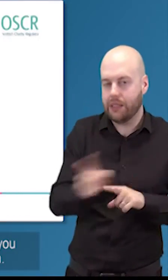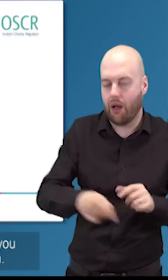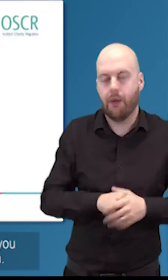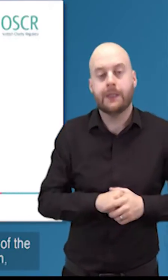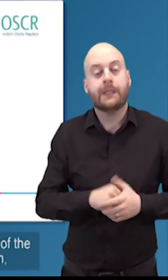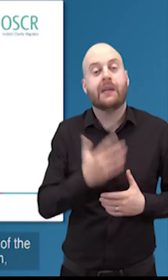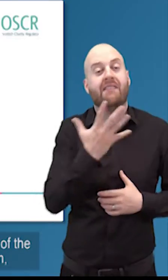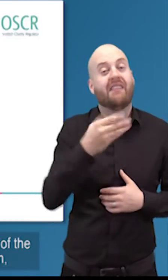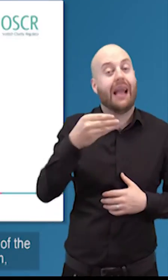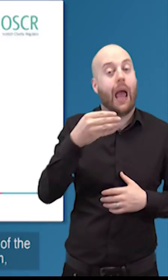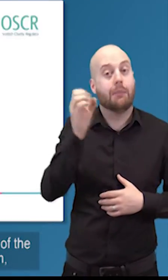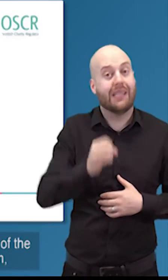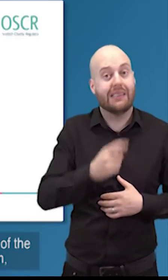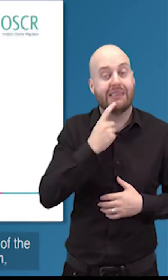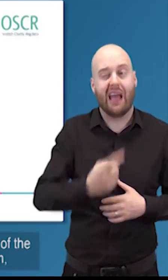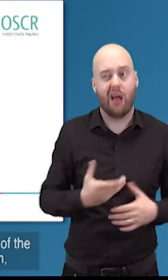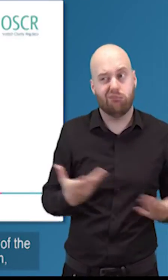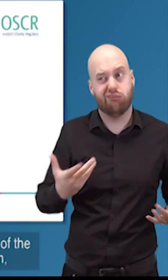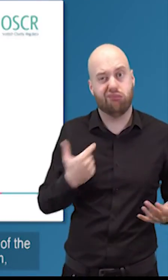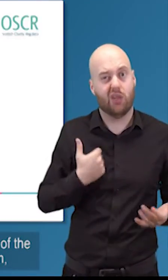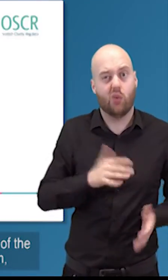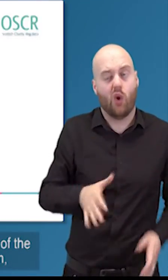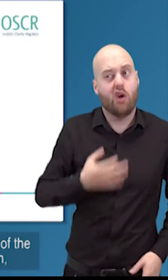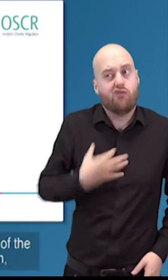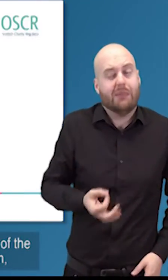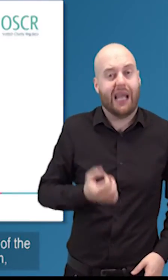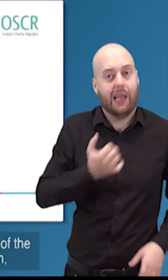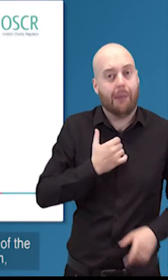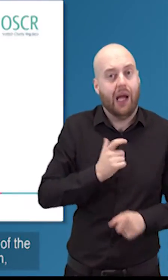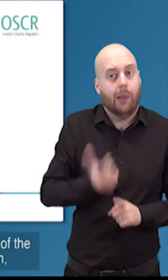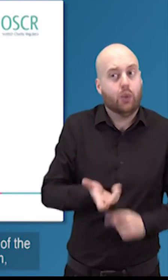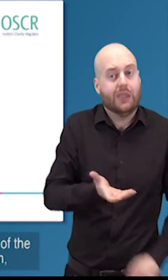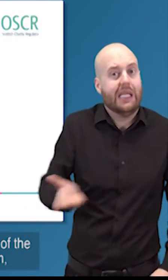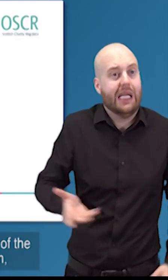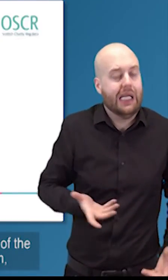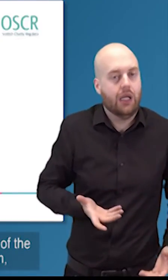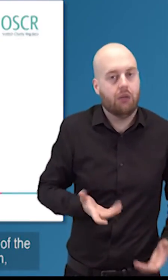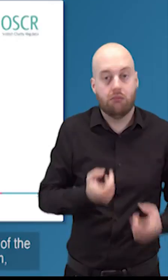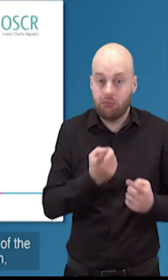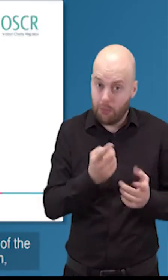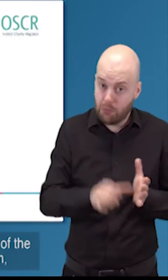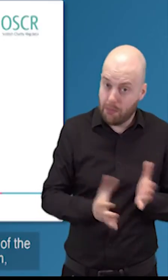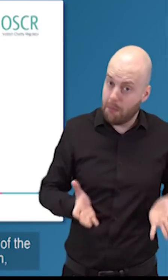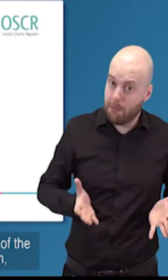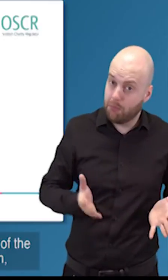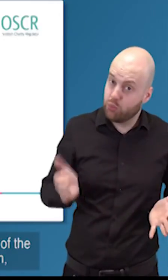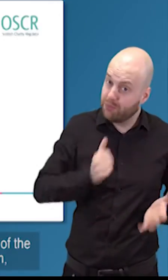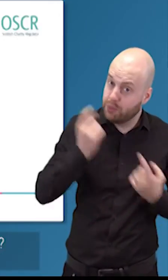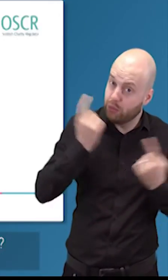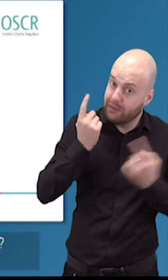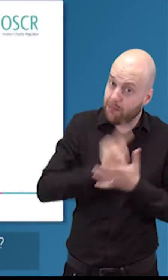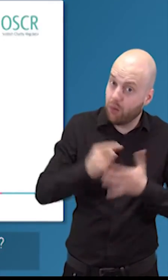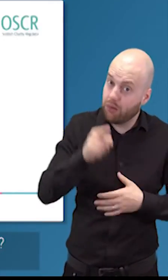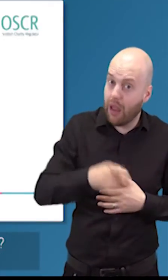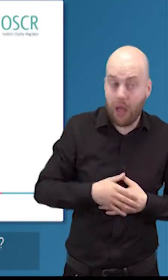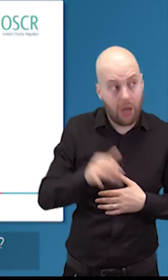that later on 59 say their boards are not representing places of the communities they serve so is that is is that a problem is that